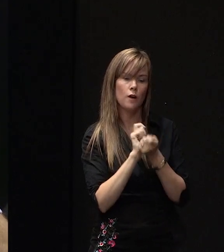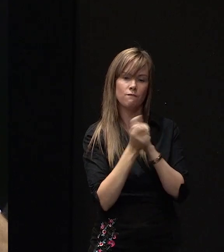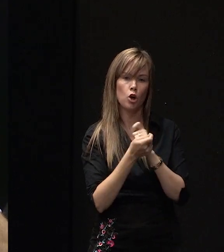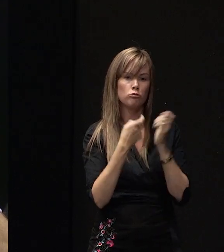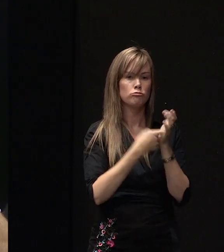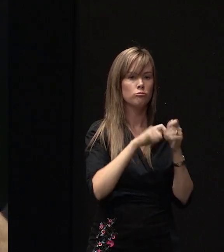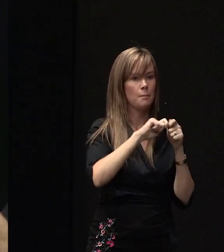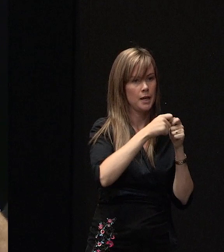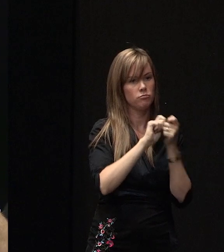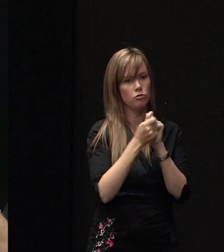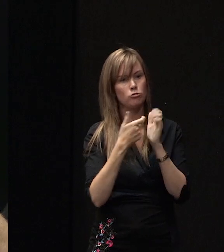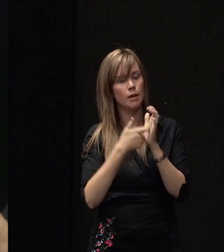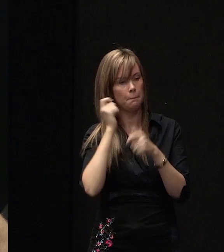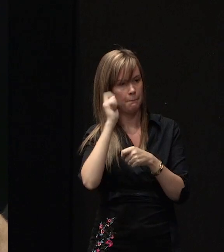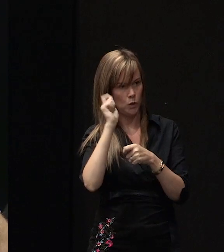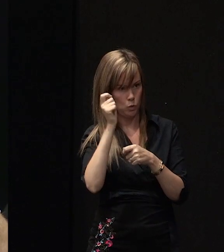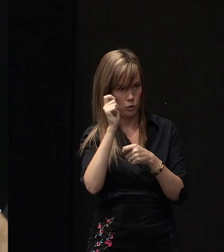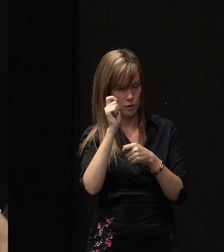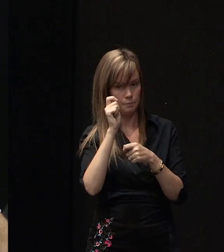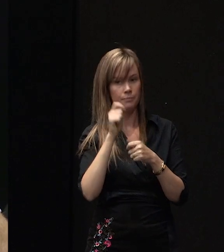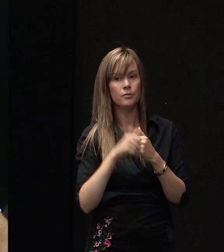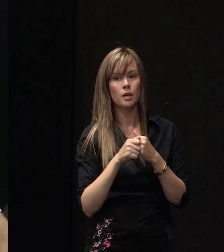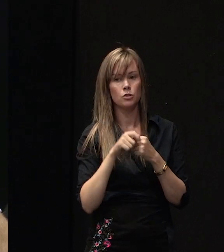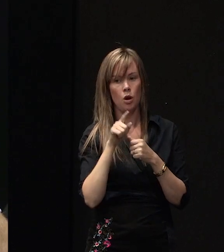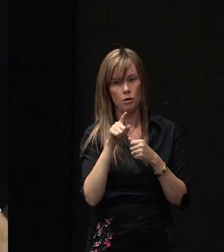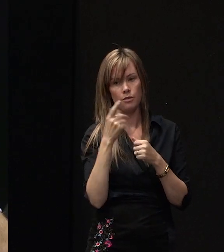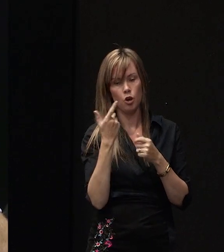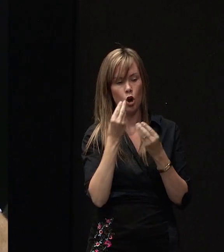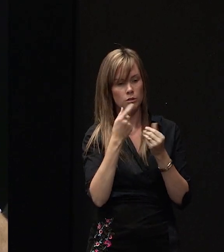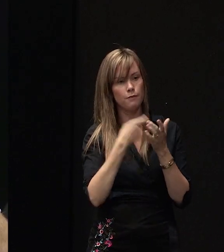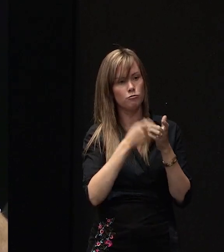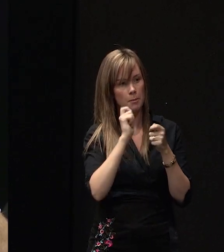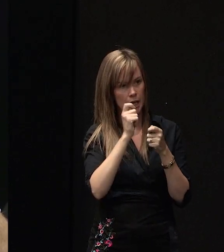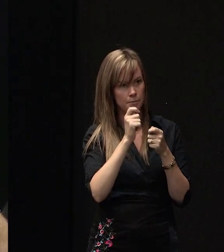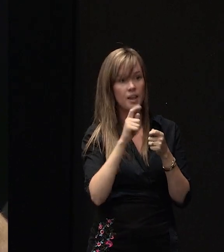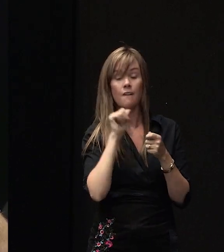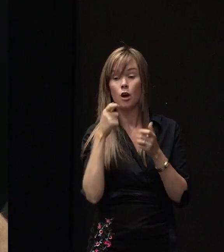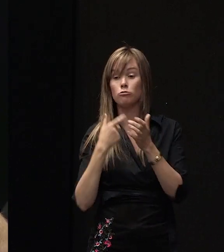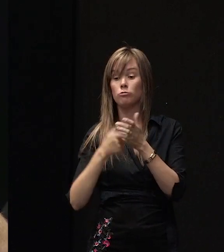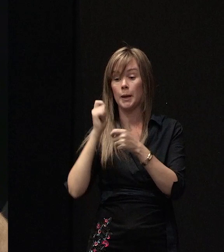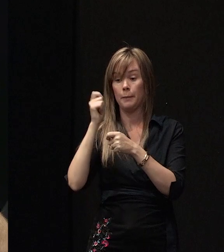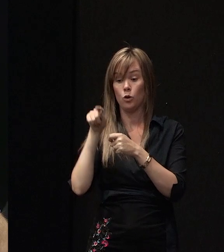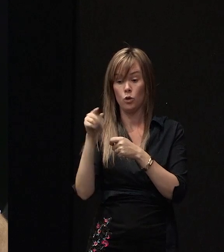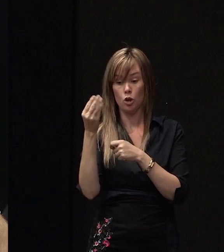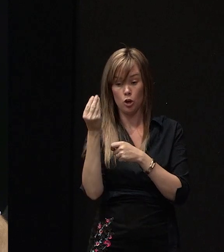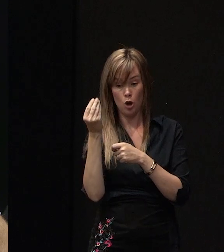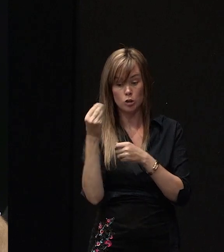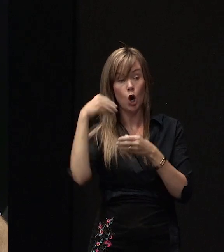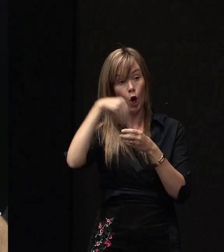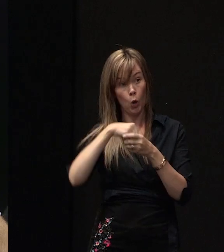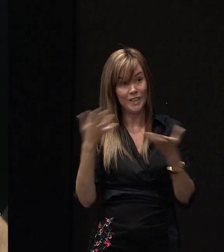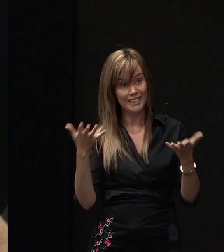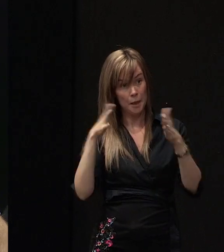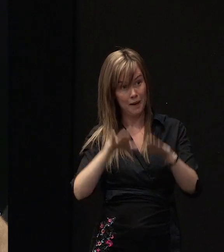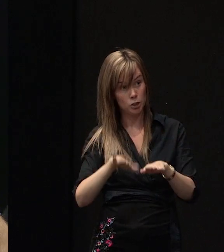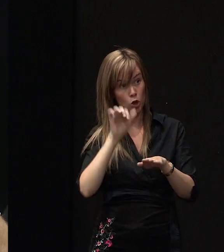its overall cost is set by the cost of that repair. If the cost of the rebuild, including the demolition of your existing